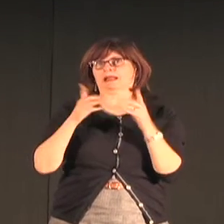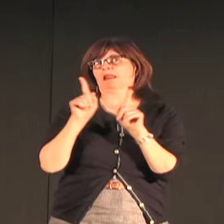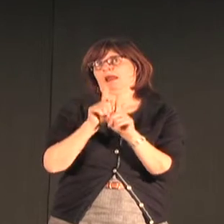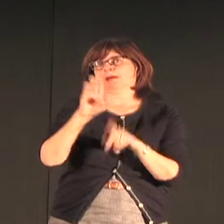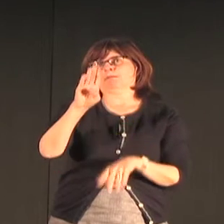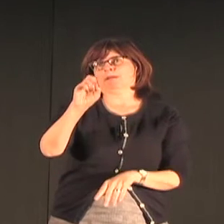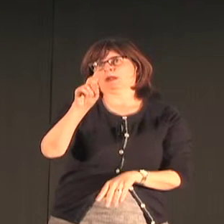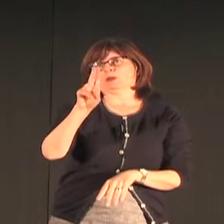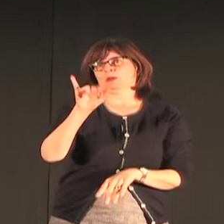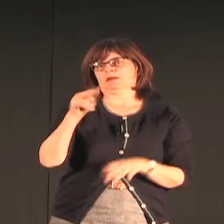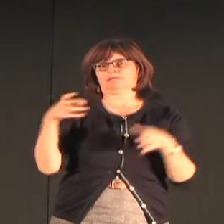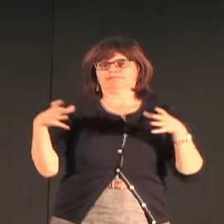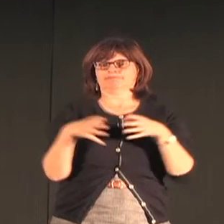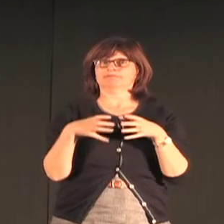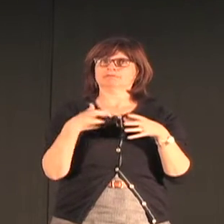geographic or for other reasons.